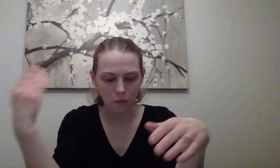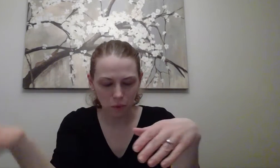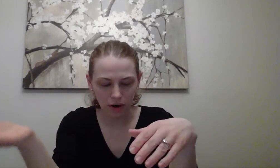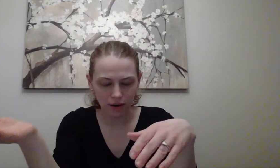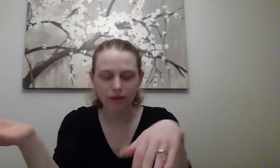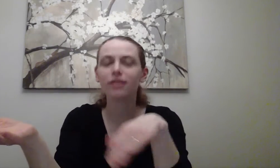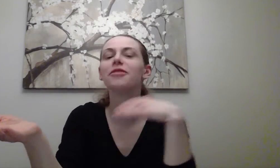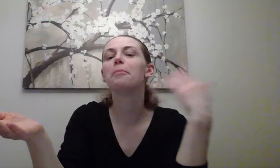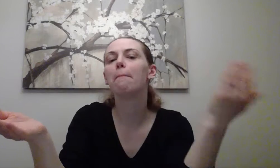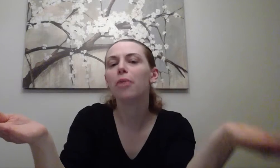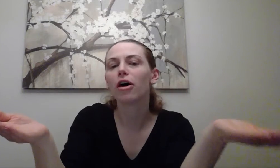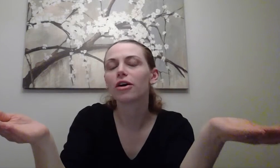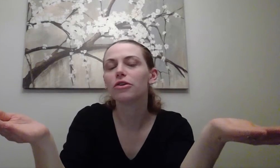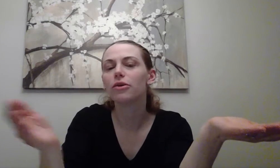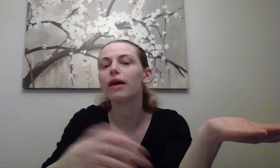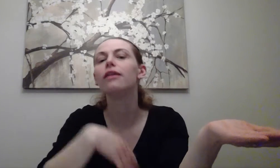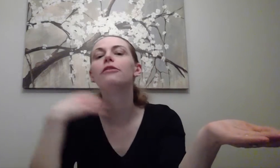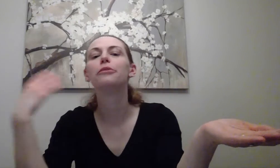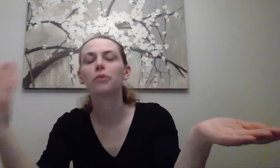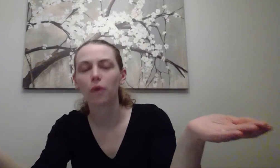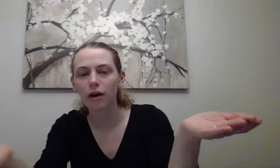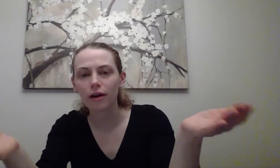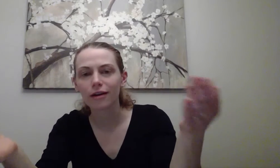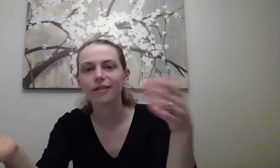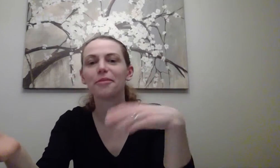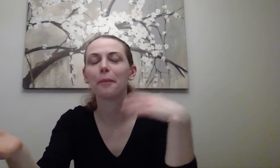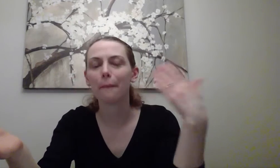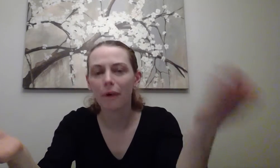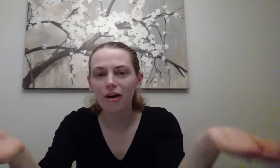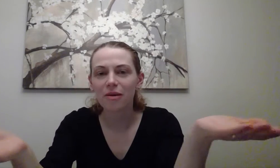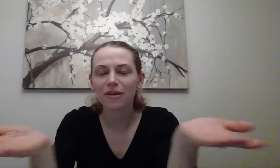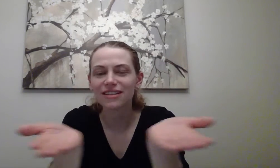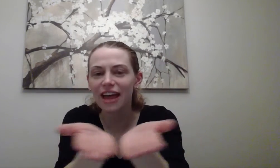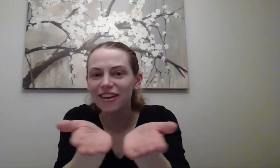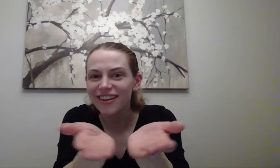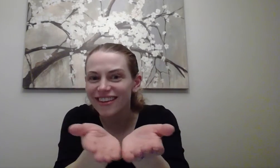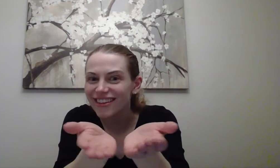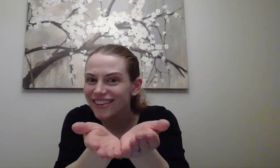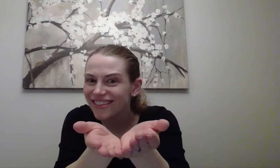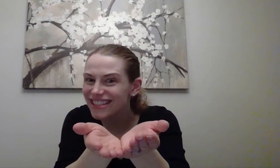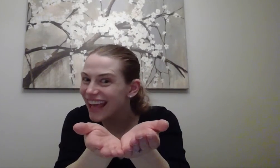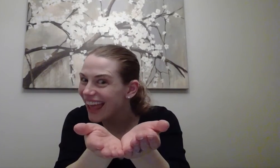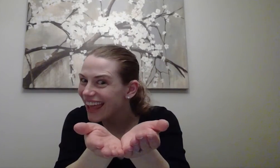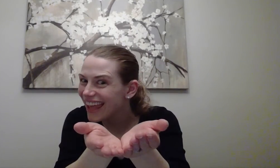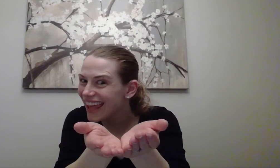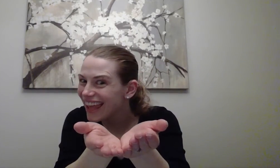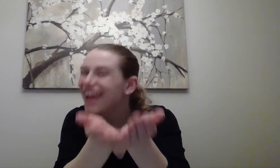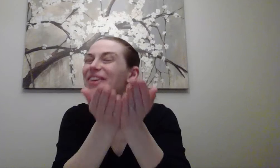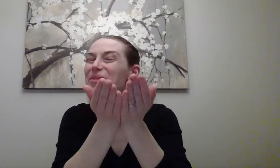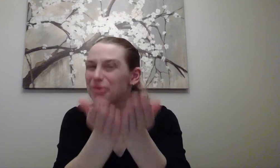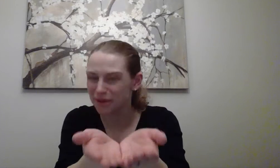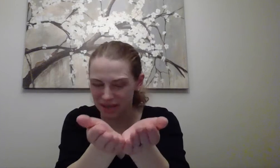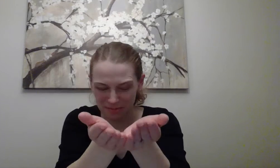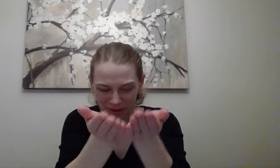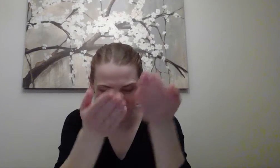Work. Book. You do it. Work. Book. Put it together. What is it? Workbook.